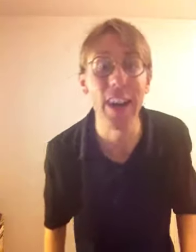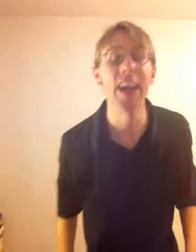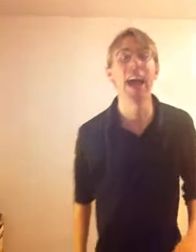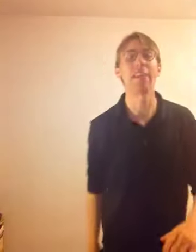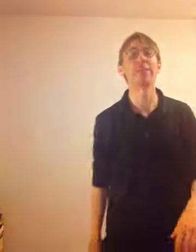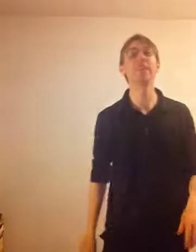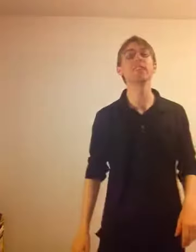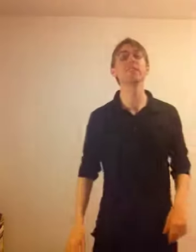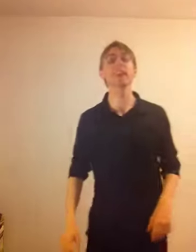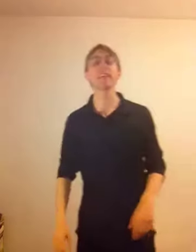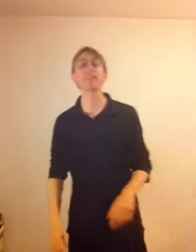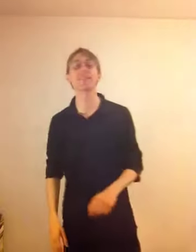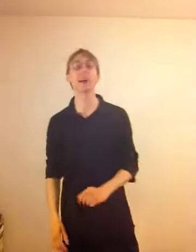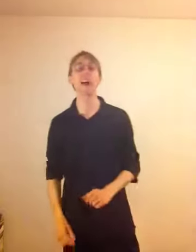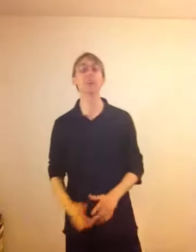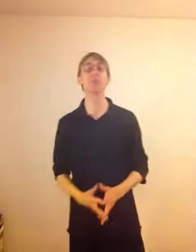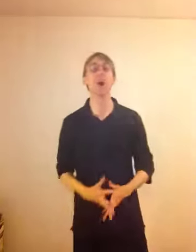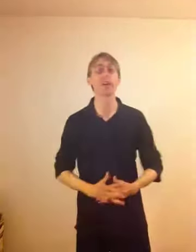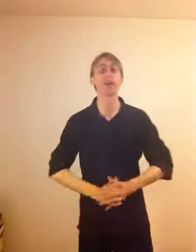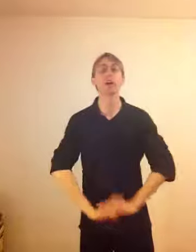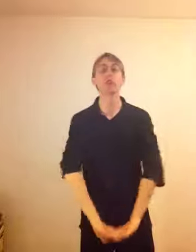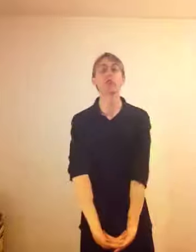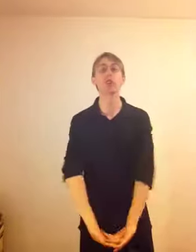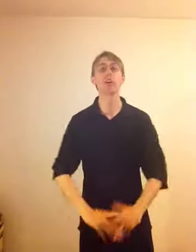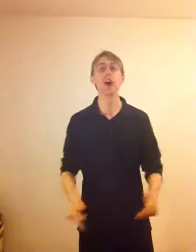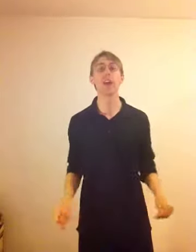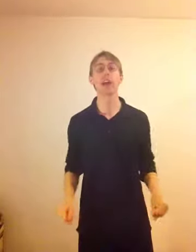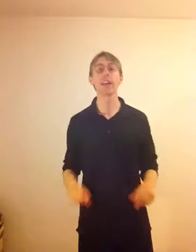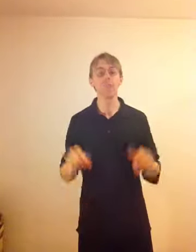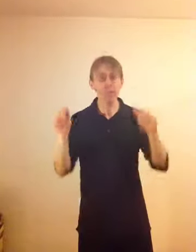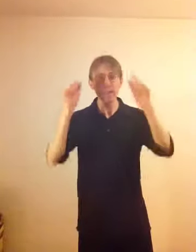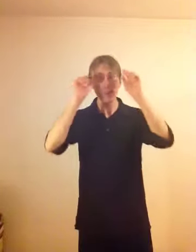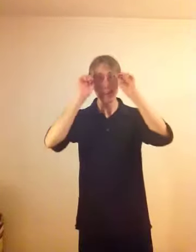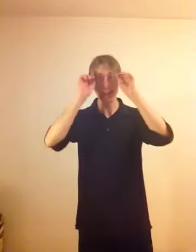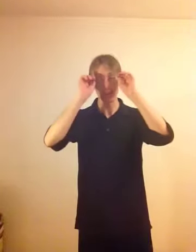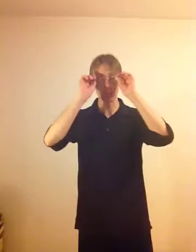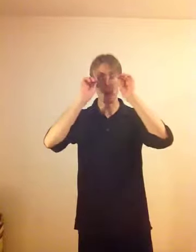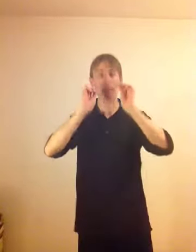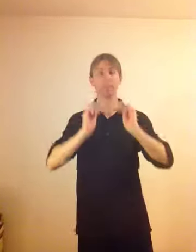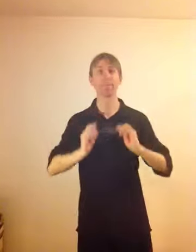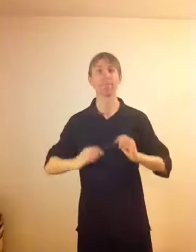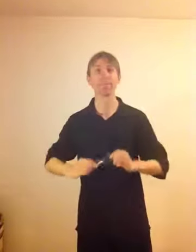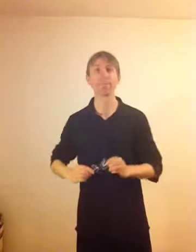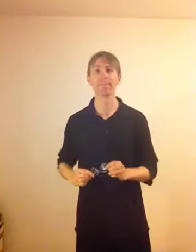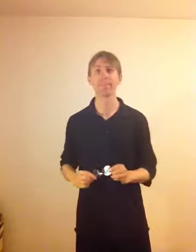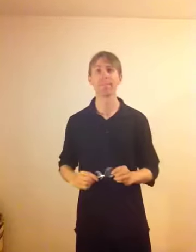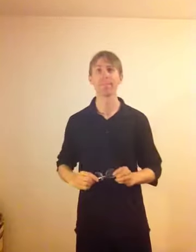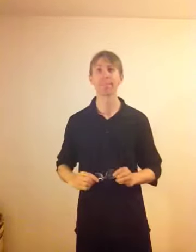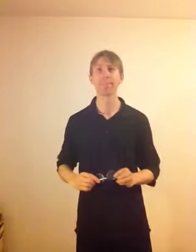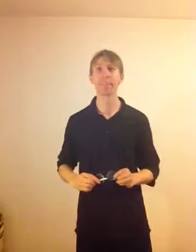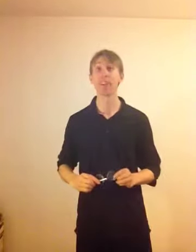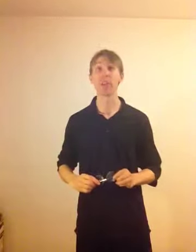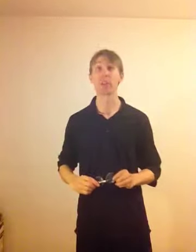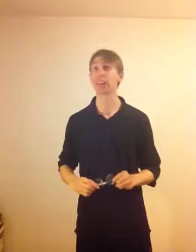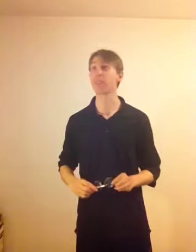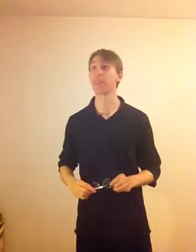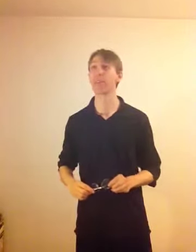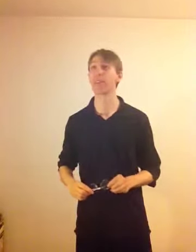And this is side one, Sherlock and Mr. Kinklebaum. There's no trace of them.